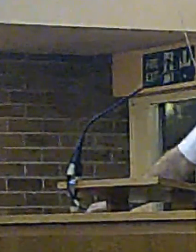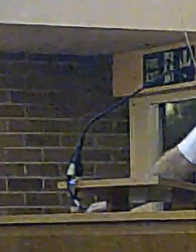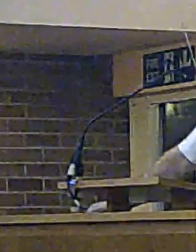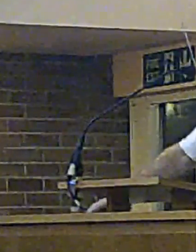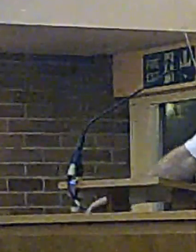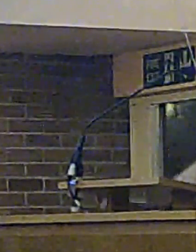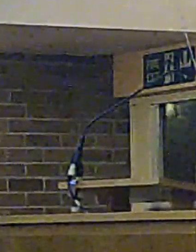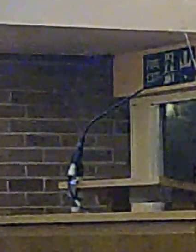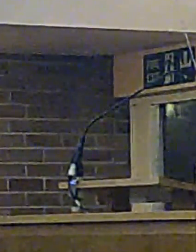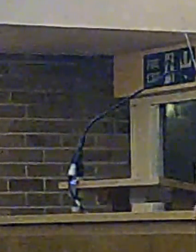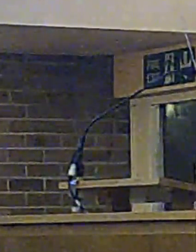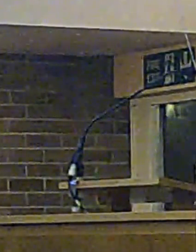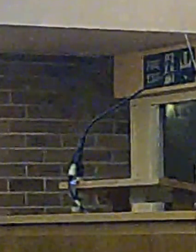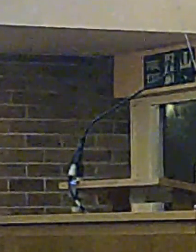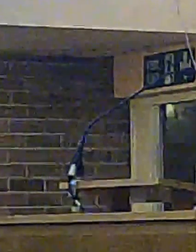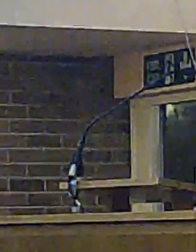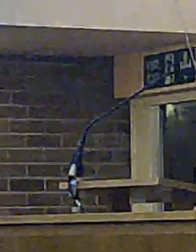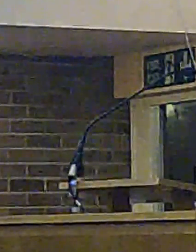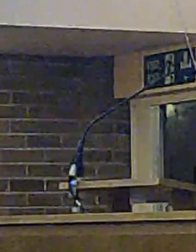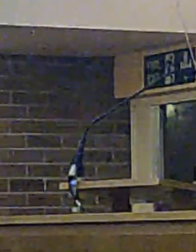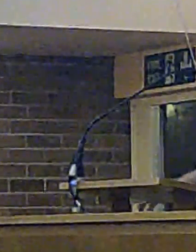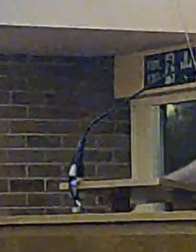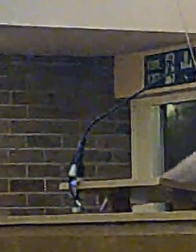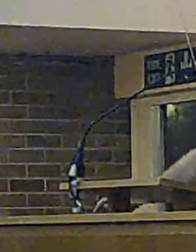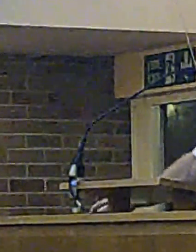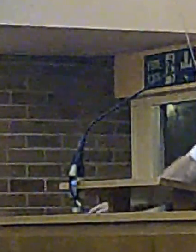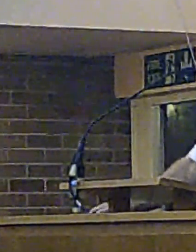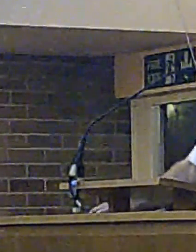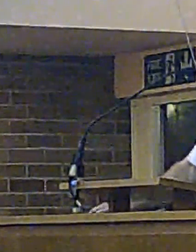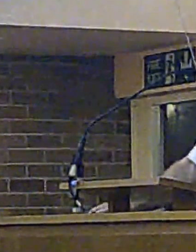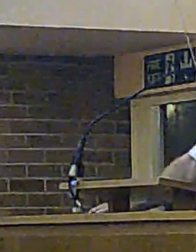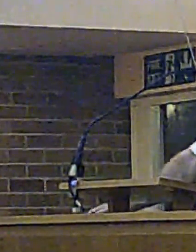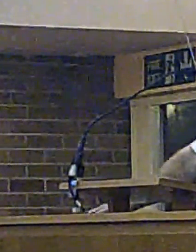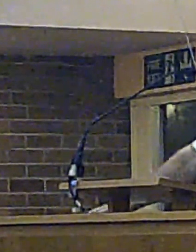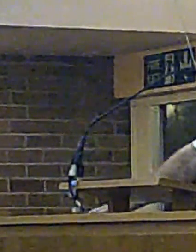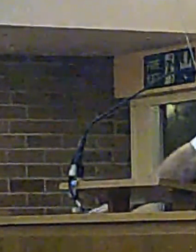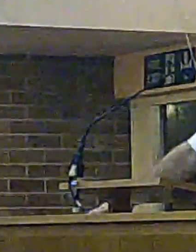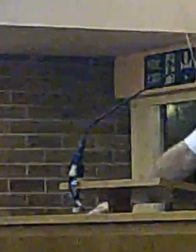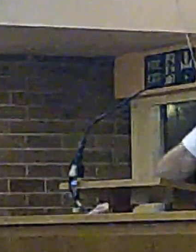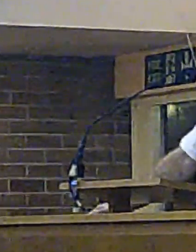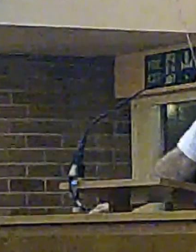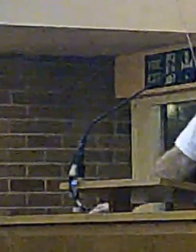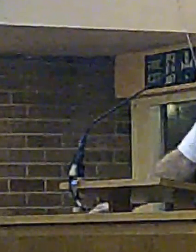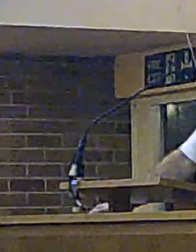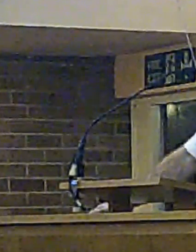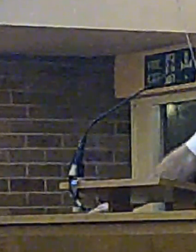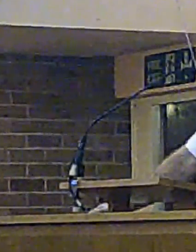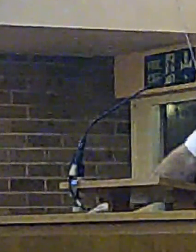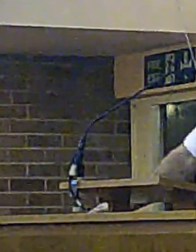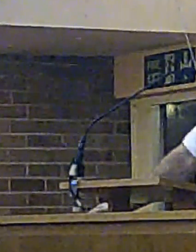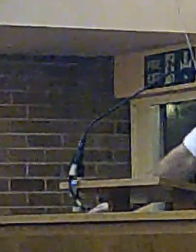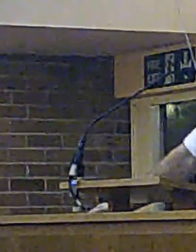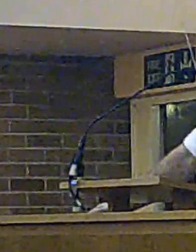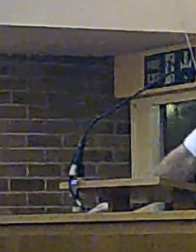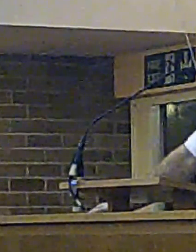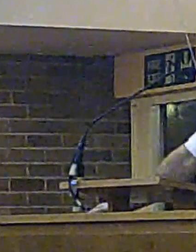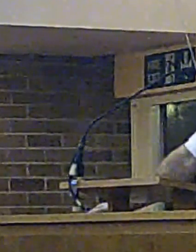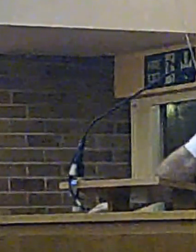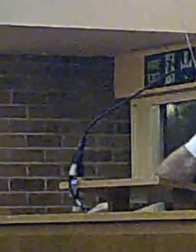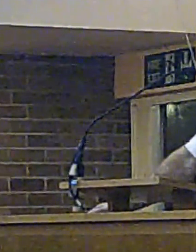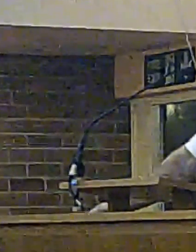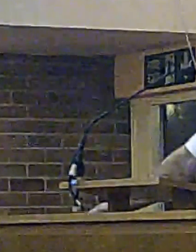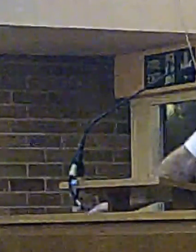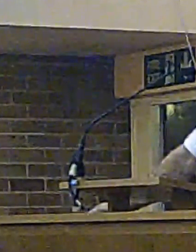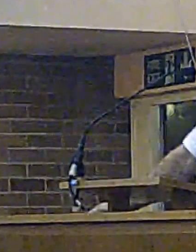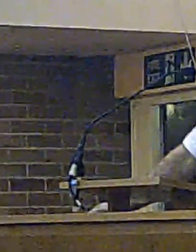traffic collisions. Section 9 is the duty to respond to emergencies, as defined in the Fine Rescue